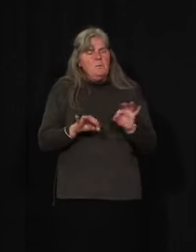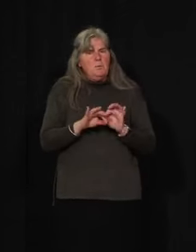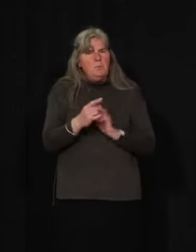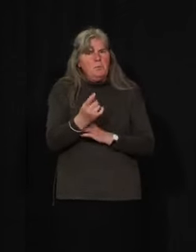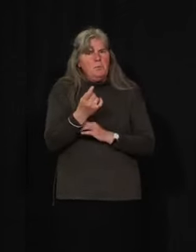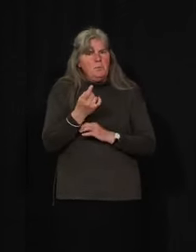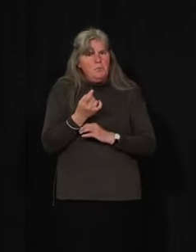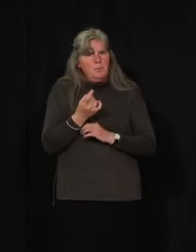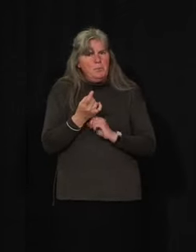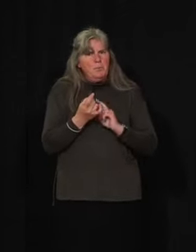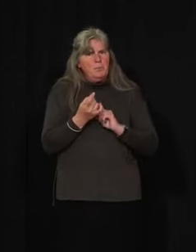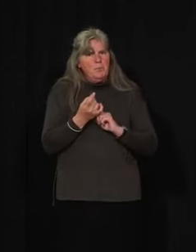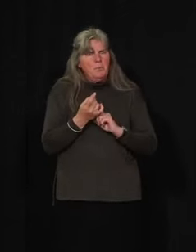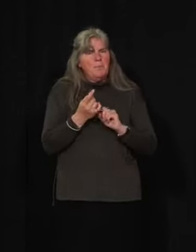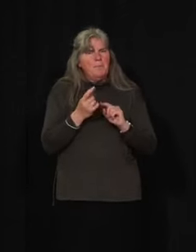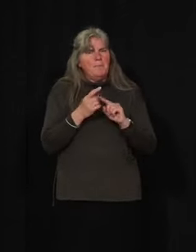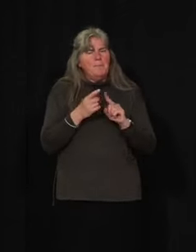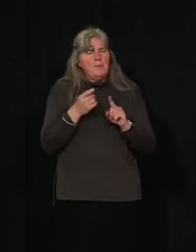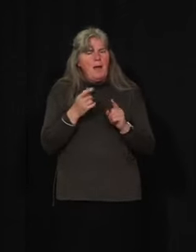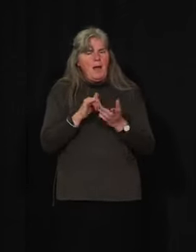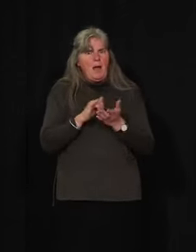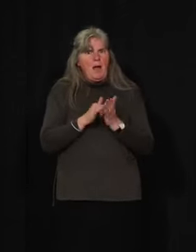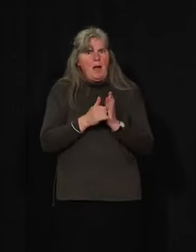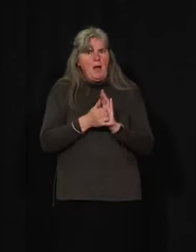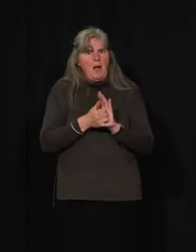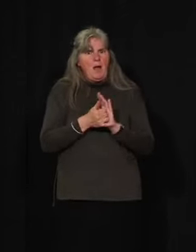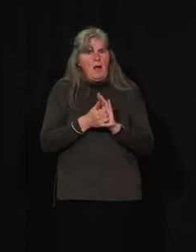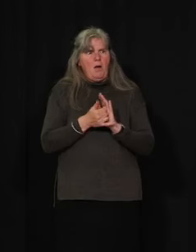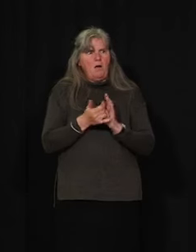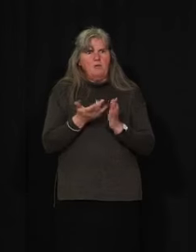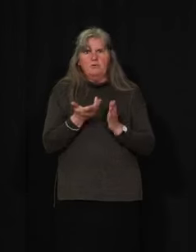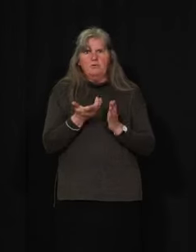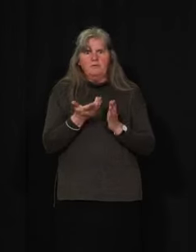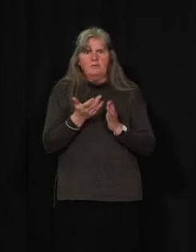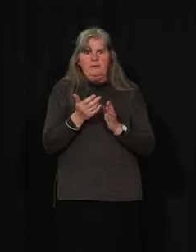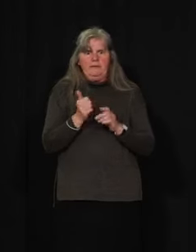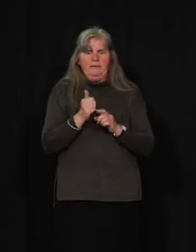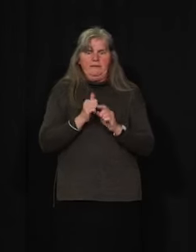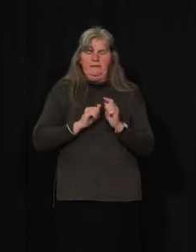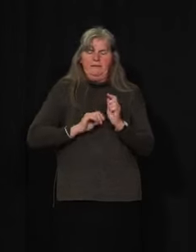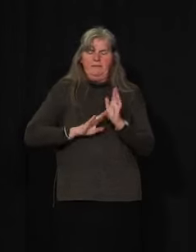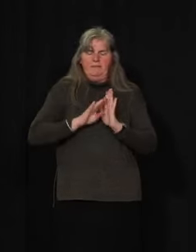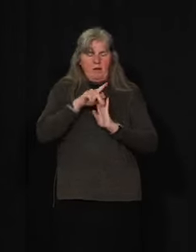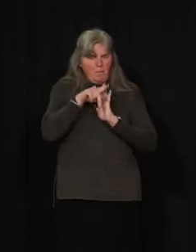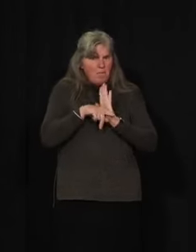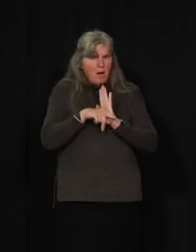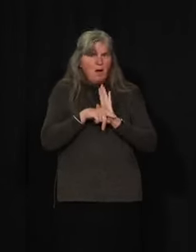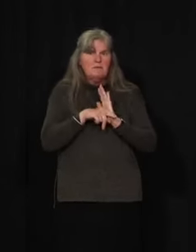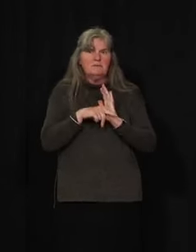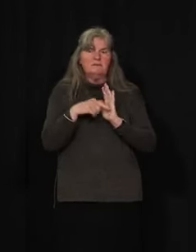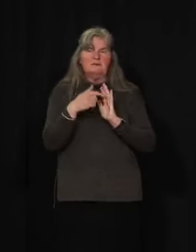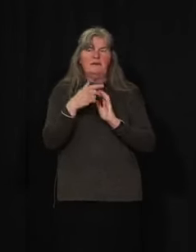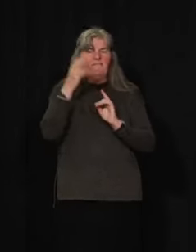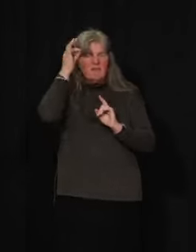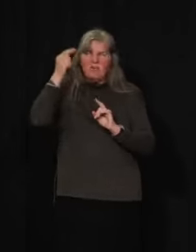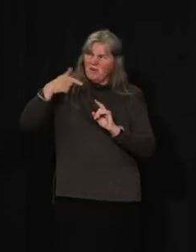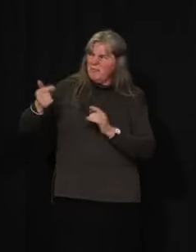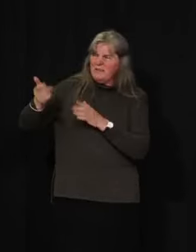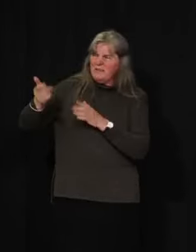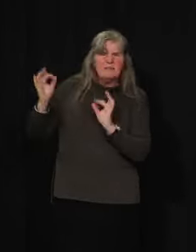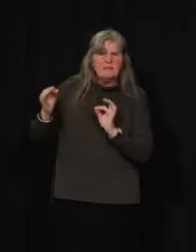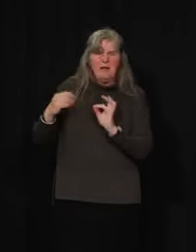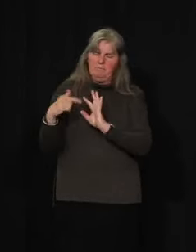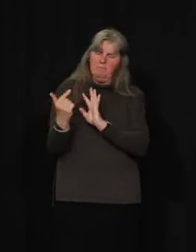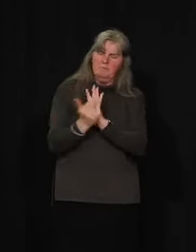but it really relates to how do we do federal policy around drugs and criminalization of drugs? How